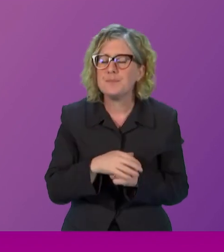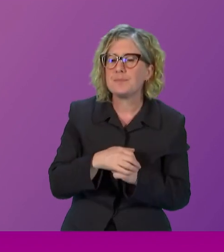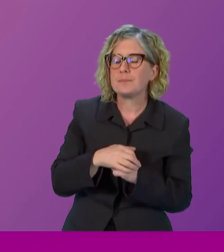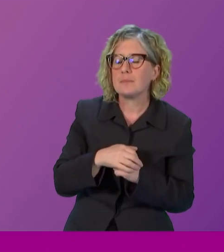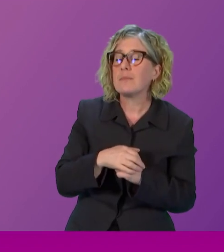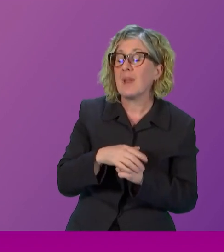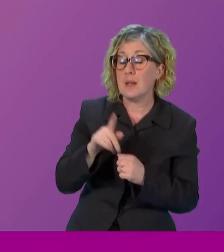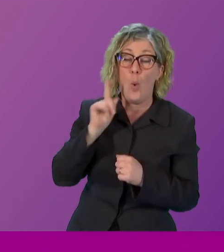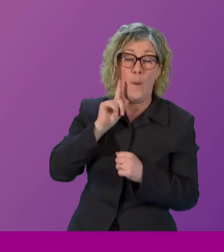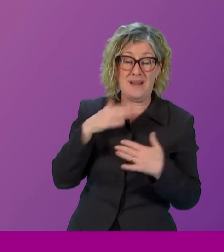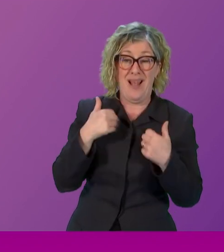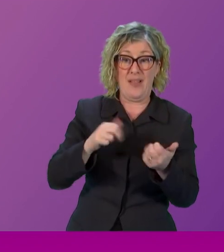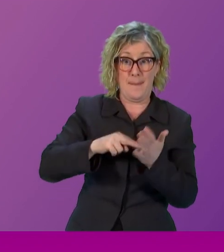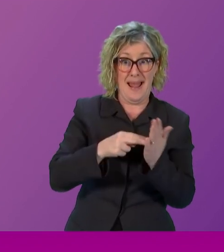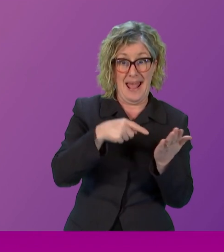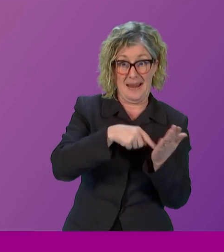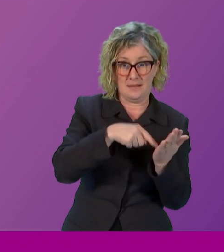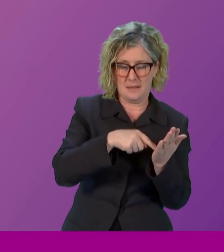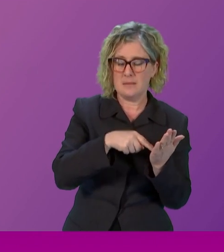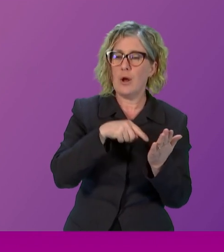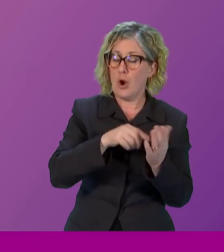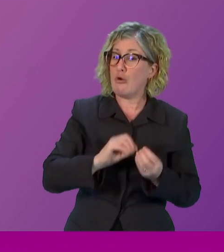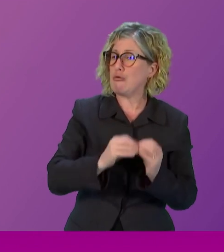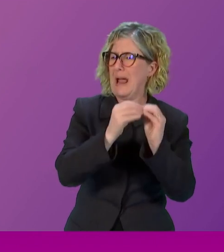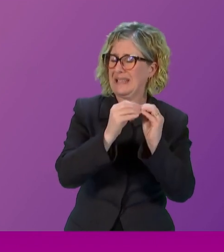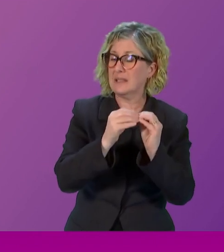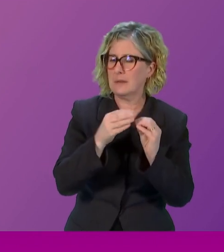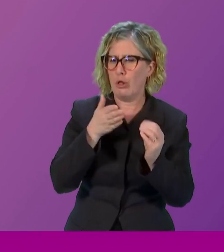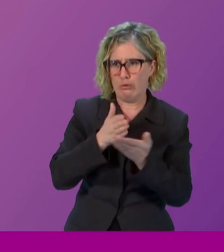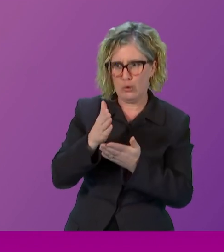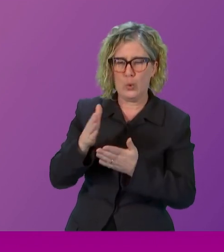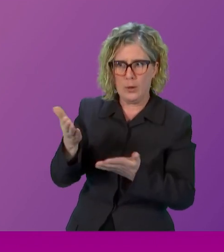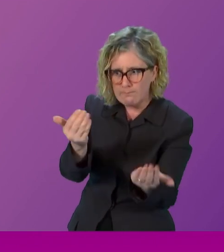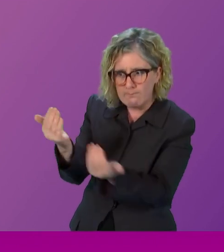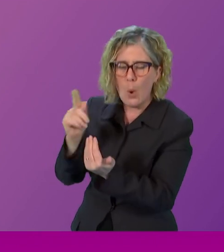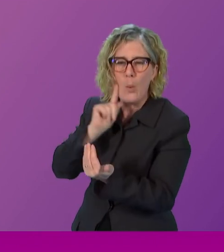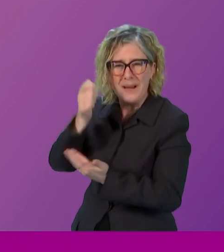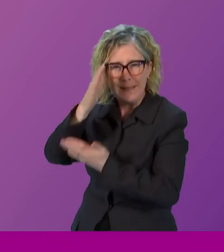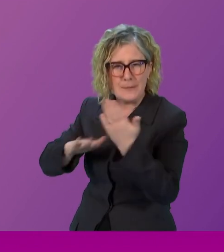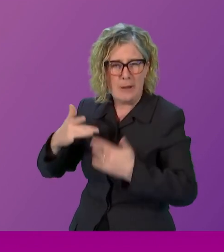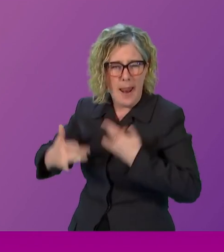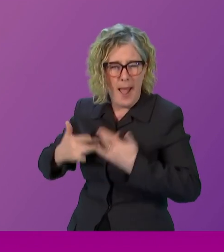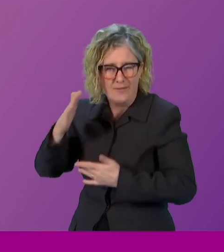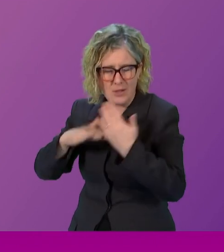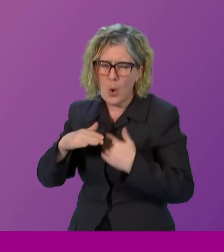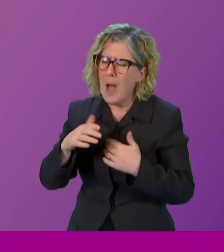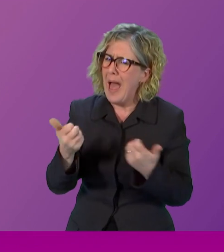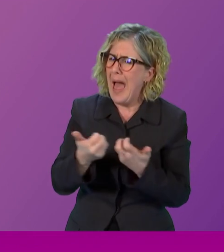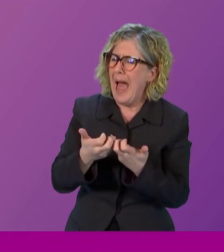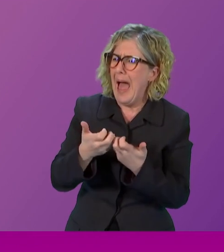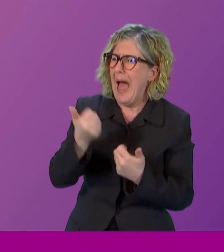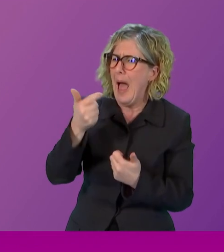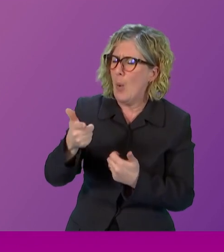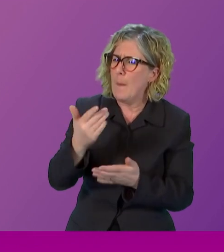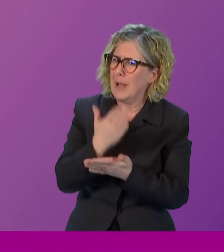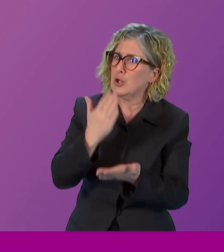Women's Health Plan was originally created with women's voices at its core. Could you please explain how you will ensure women's lived experiences will